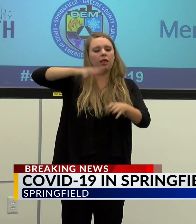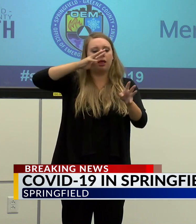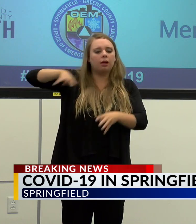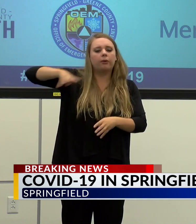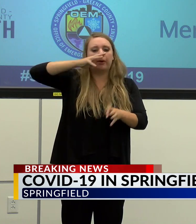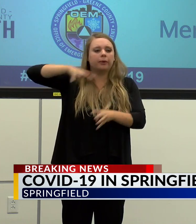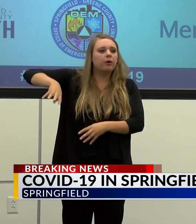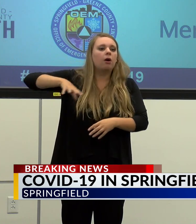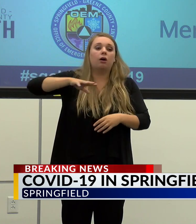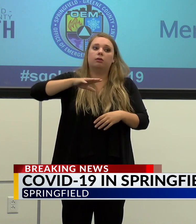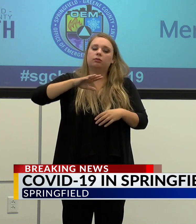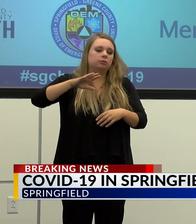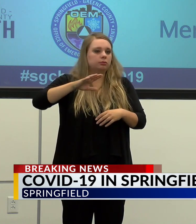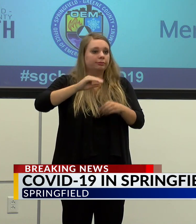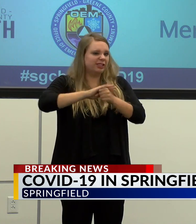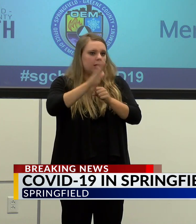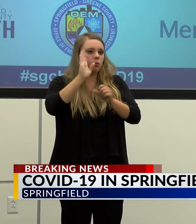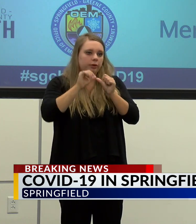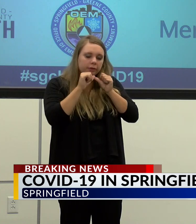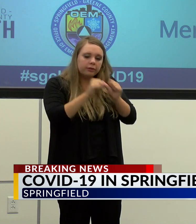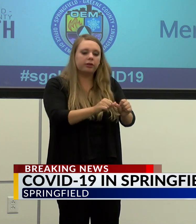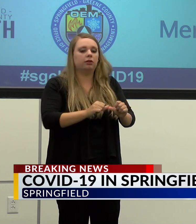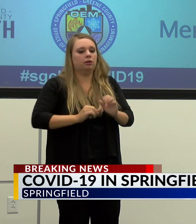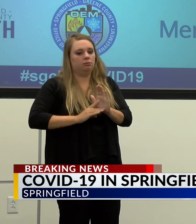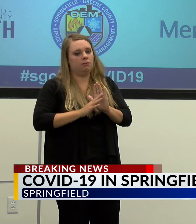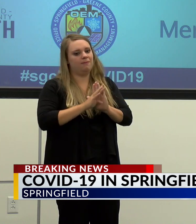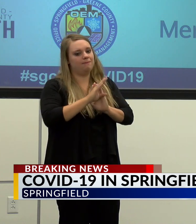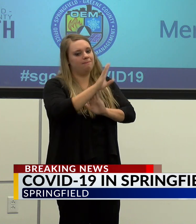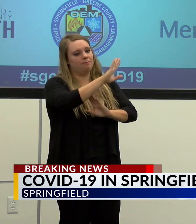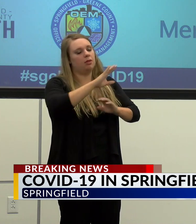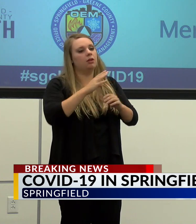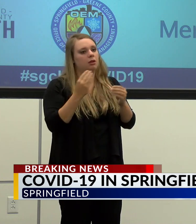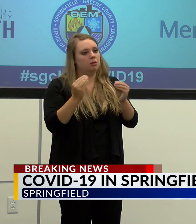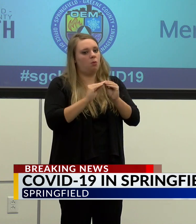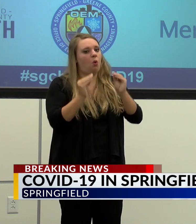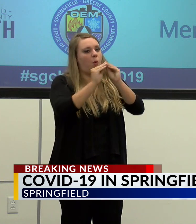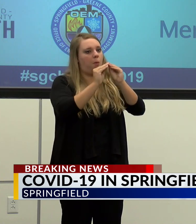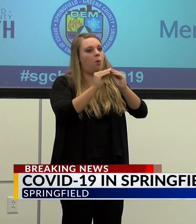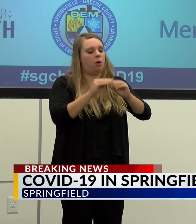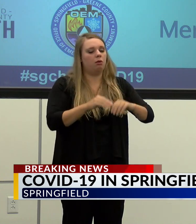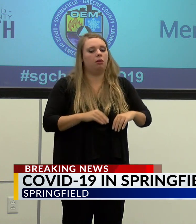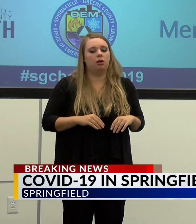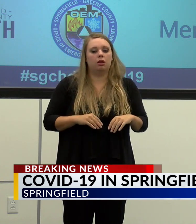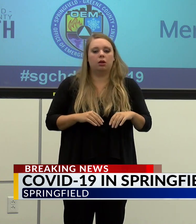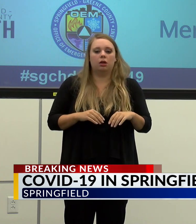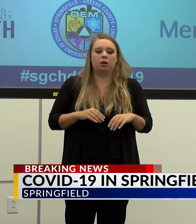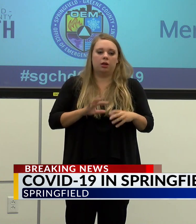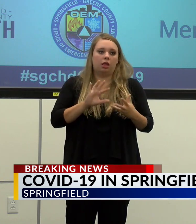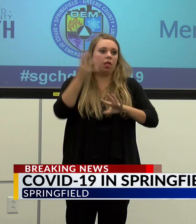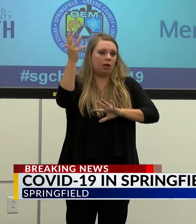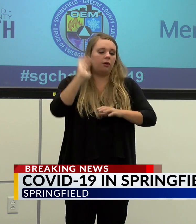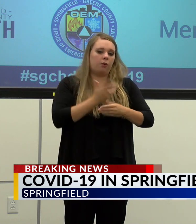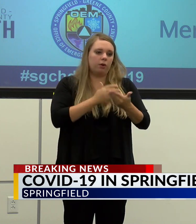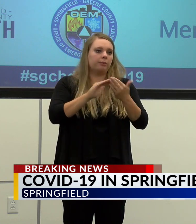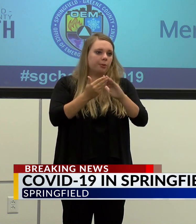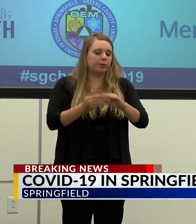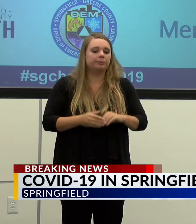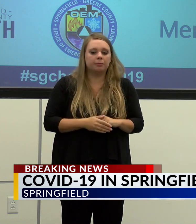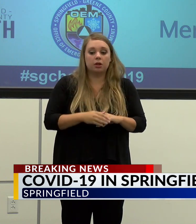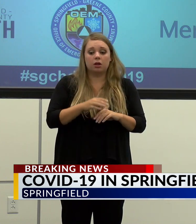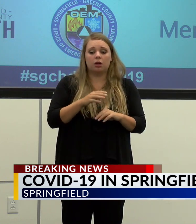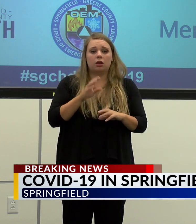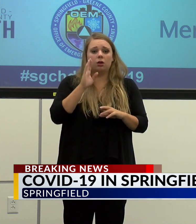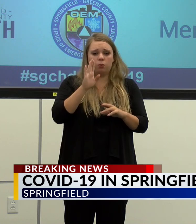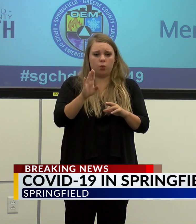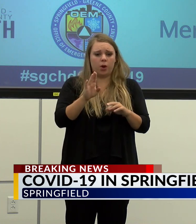this disease will continue to wreak havoc on our community. I'll end my formal remarks there. I'm sure there will be questions at